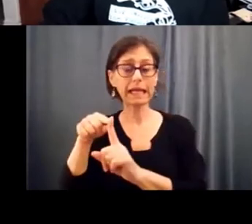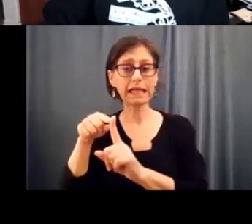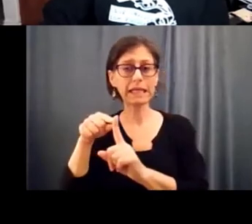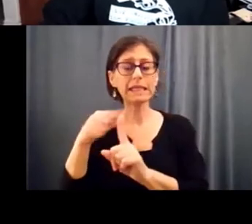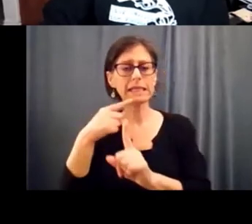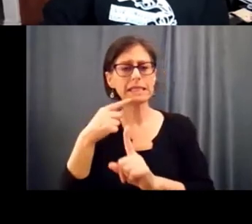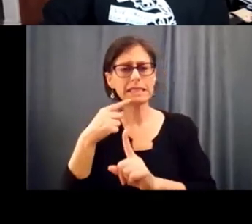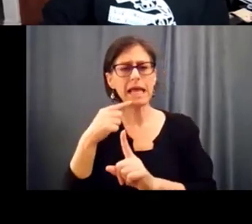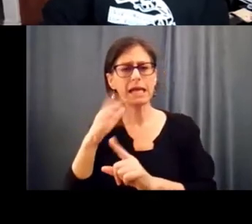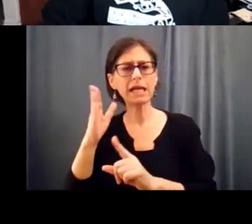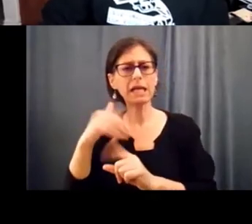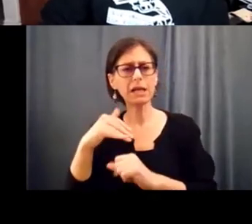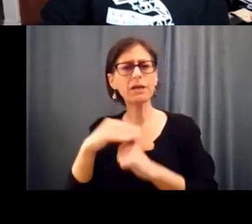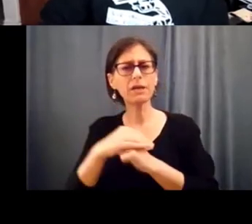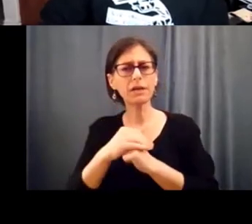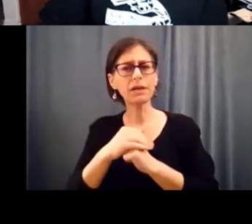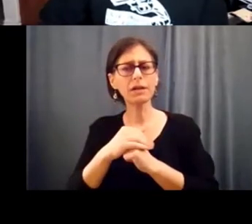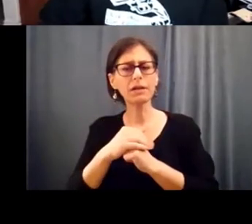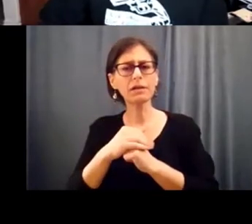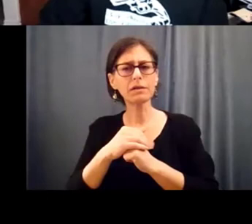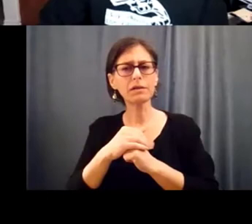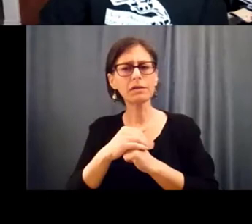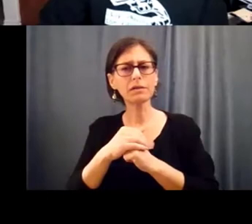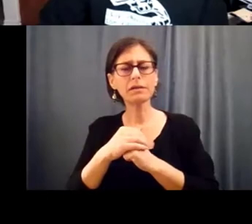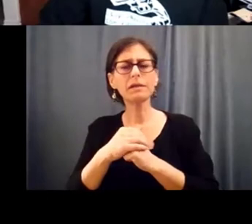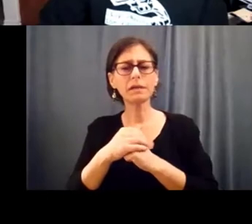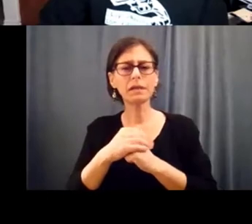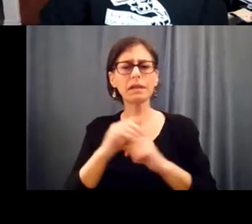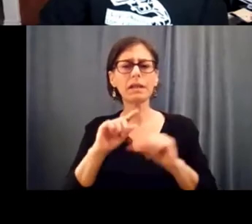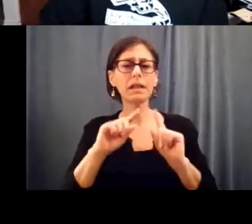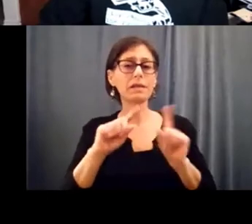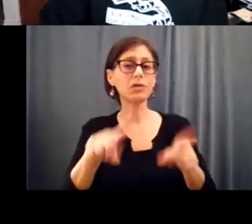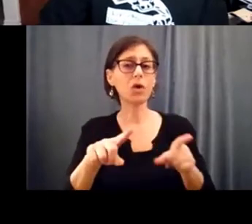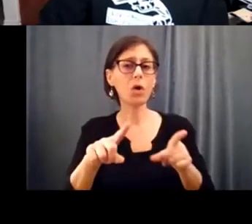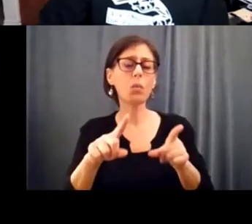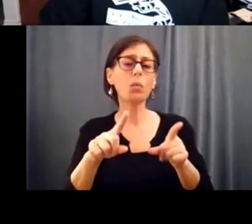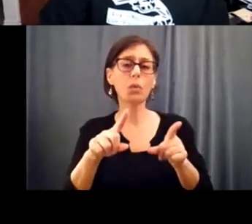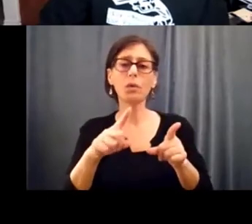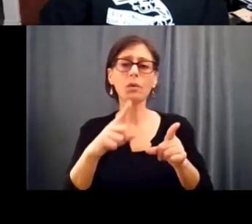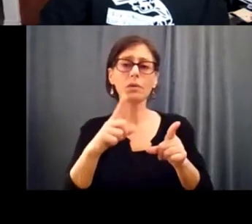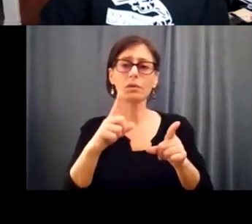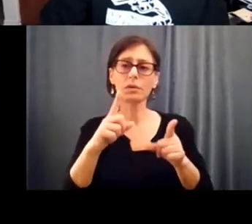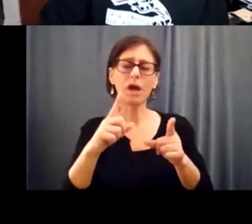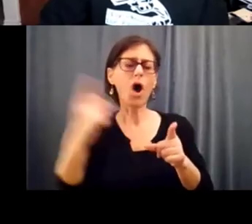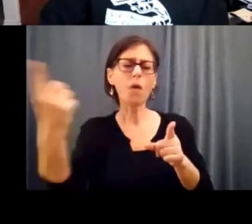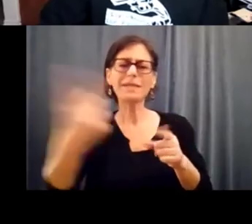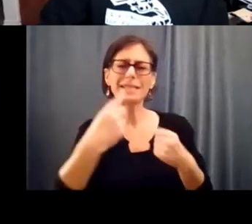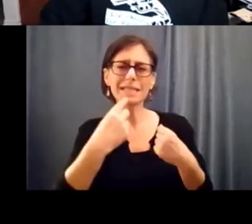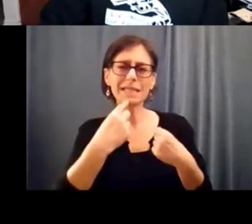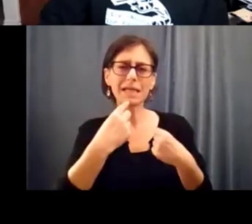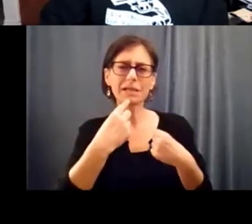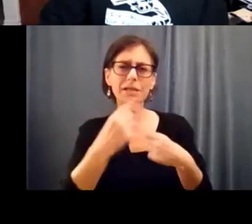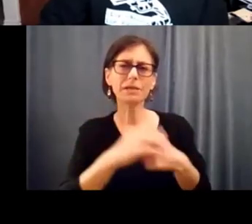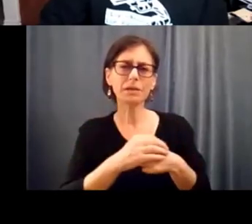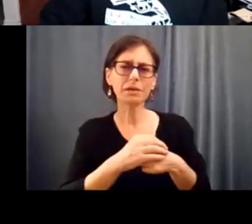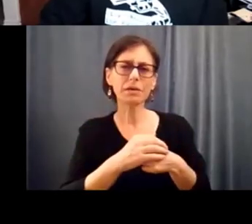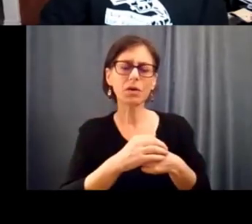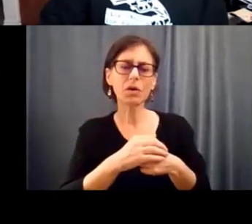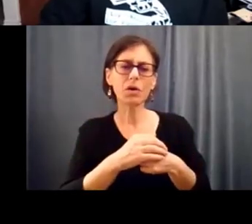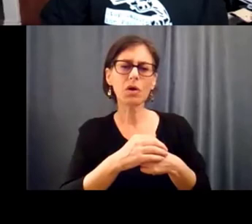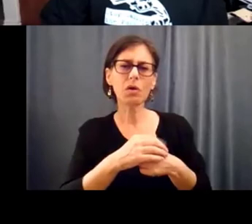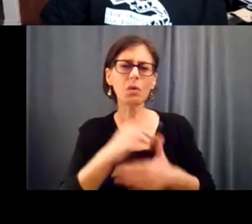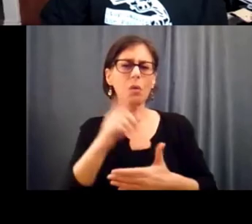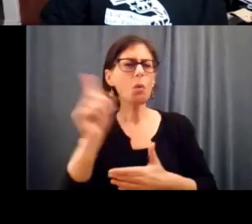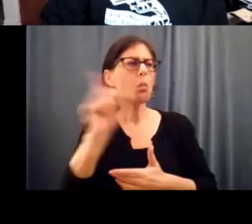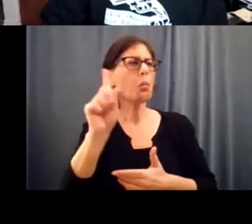video producer and he always says like what where is the union for